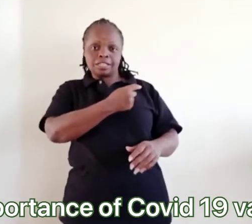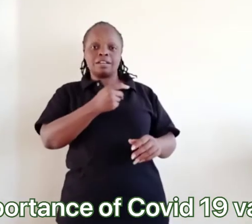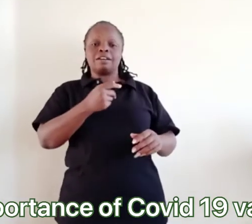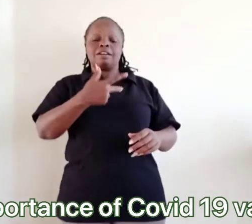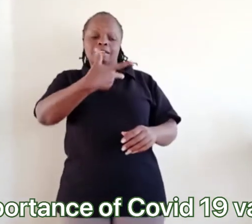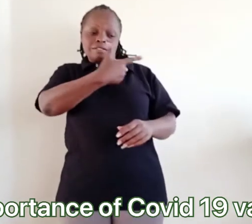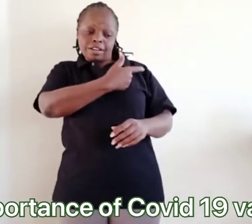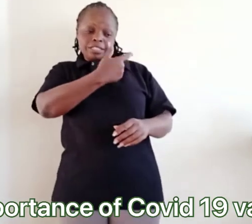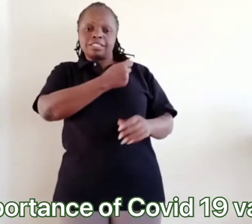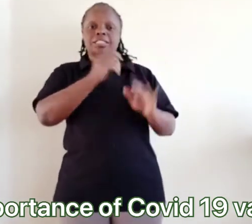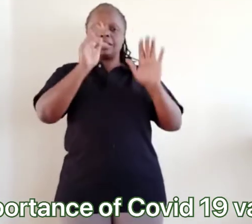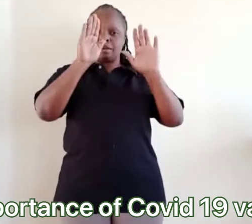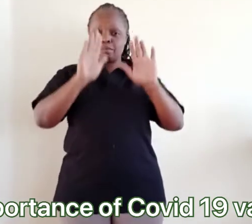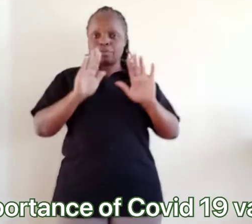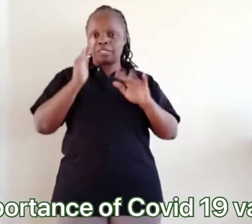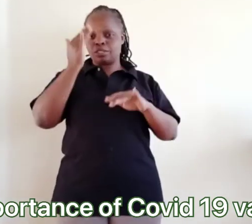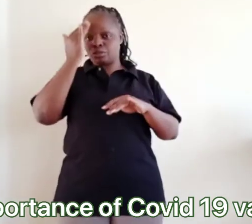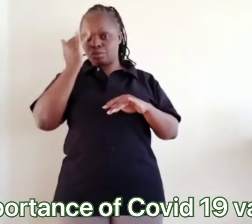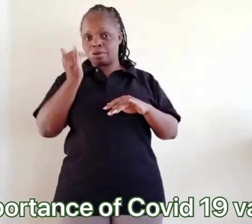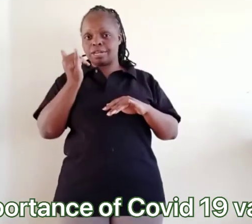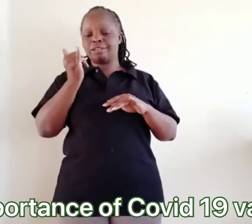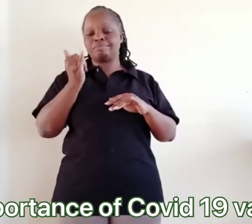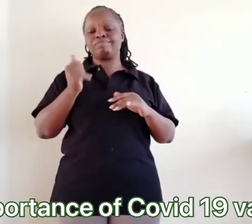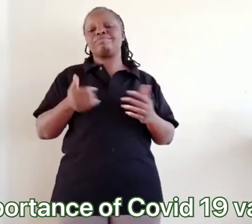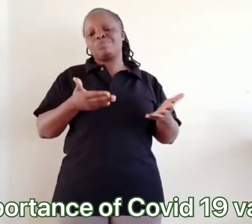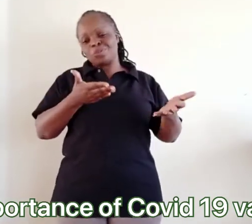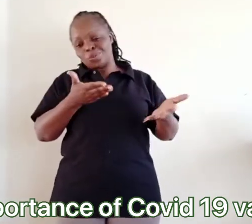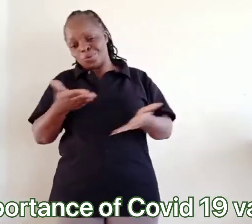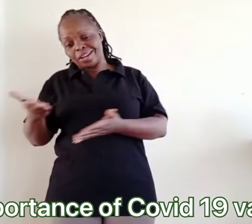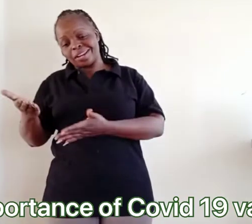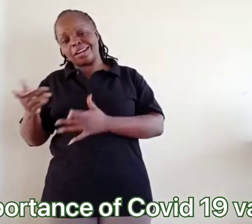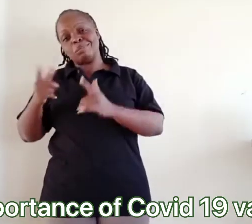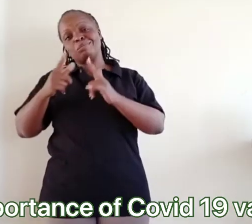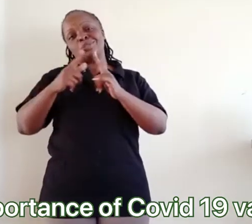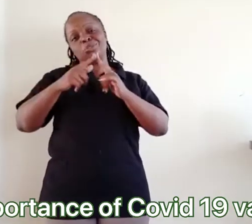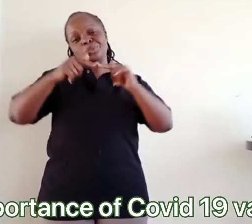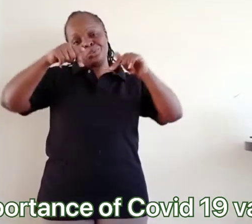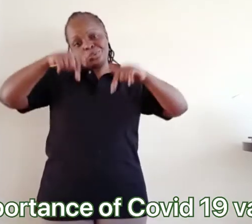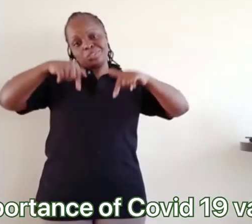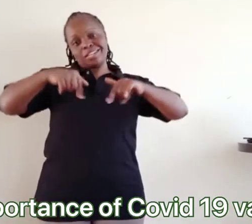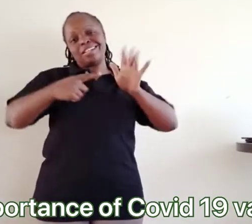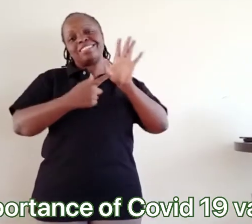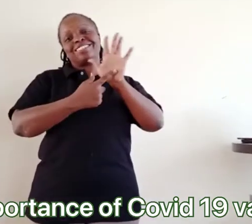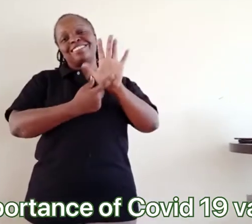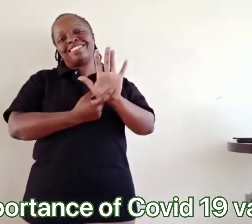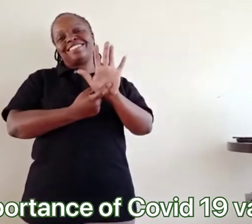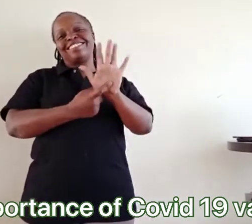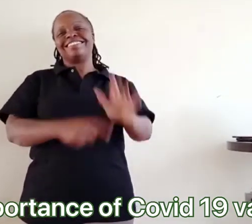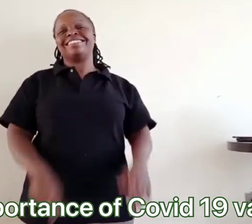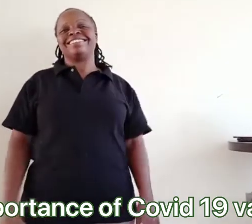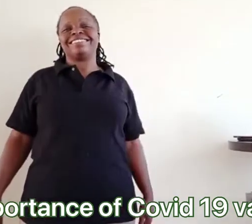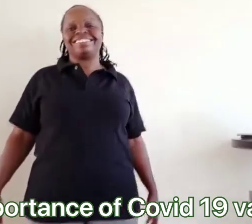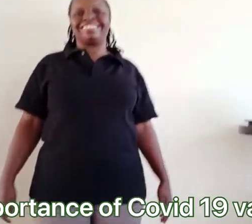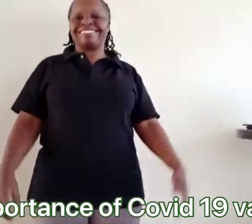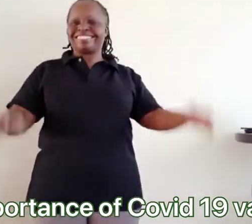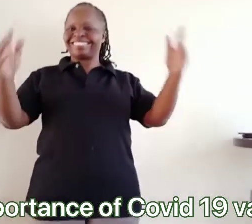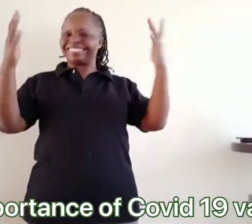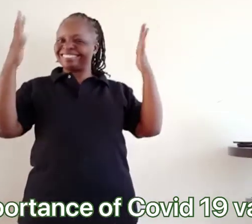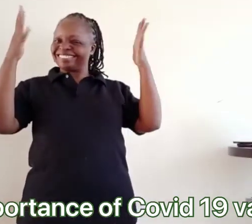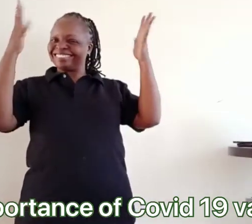vaccine. Vaccine is very important. Why is it important? Welcome to today's show.